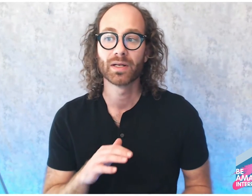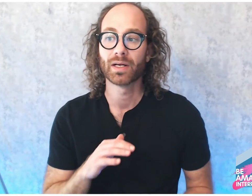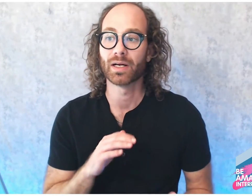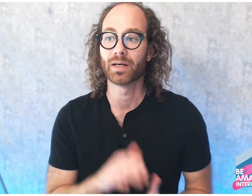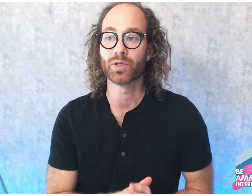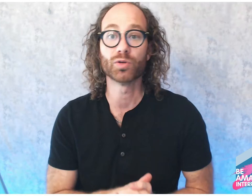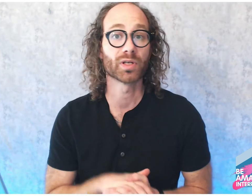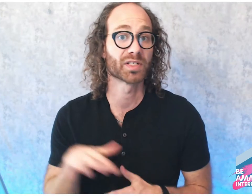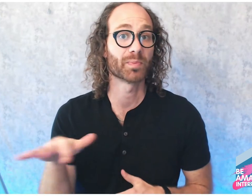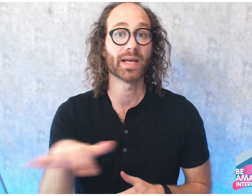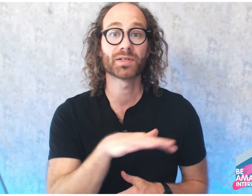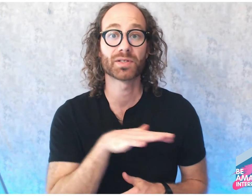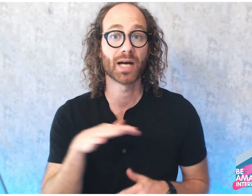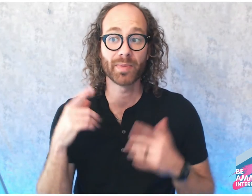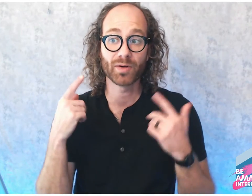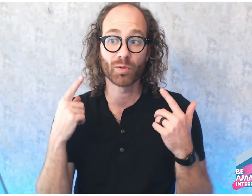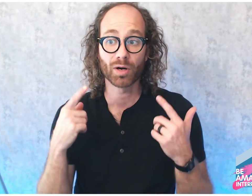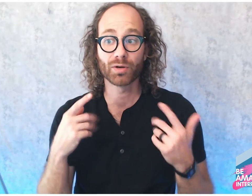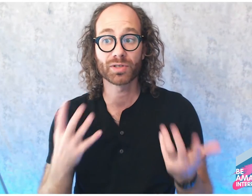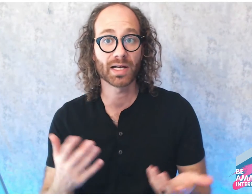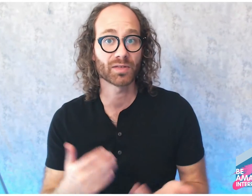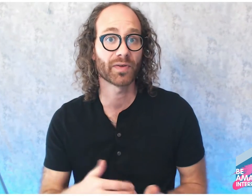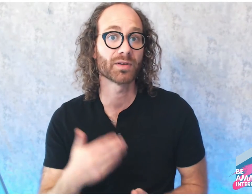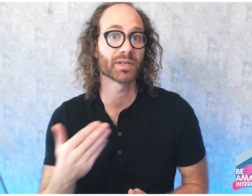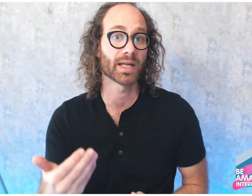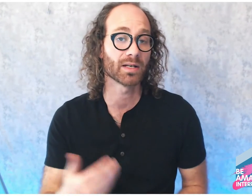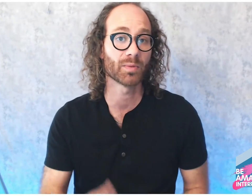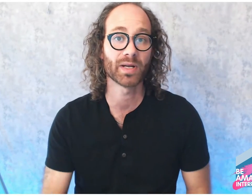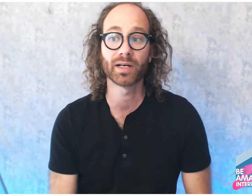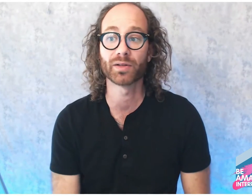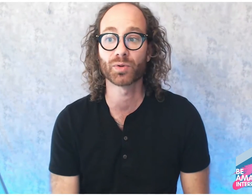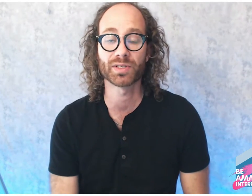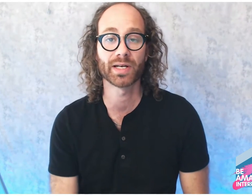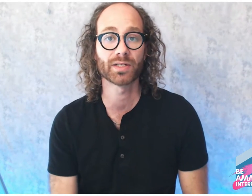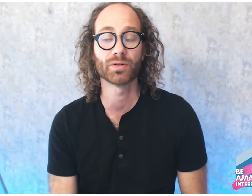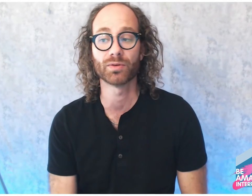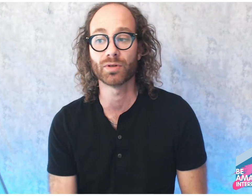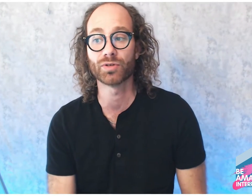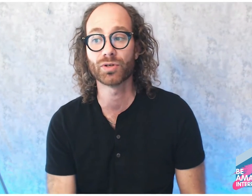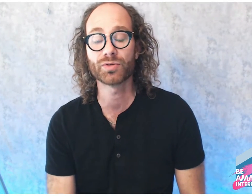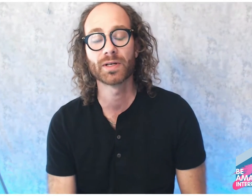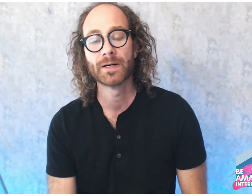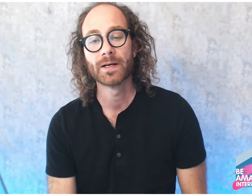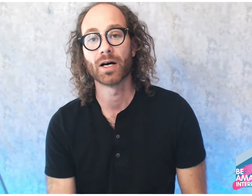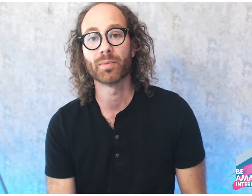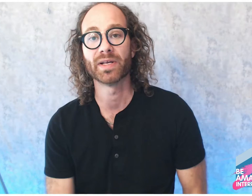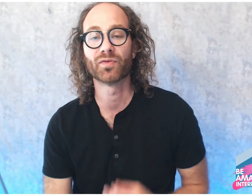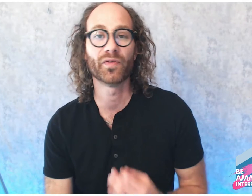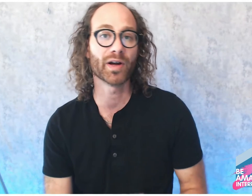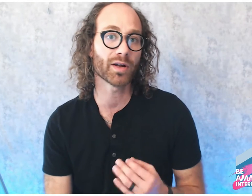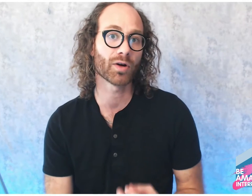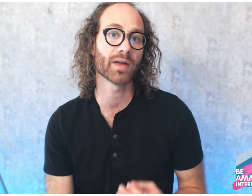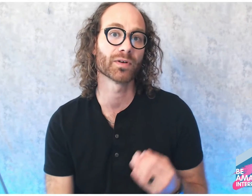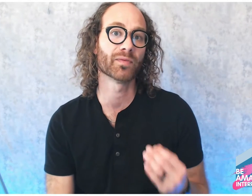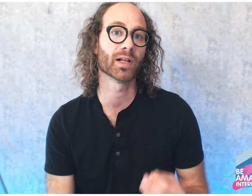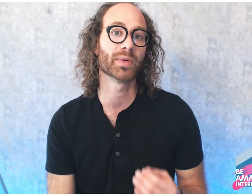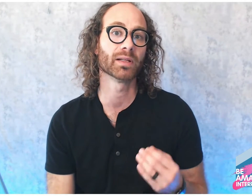use of space, non-manual markers, classifiers, again, depending on the source text you choose. It's very great for developing language